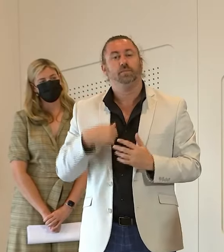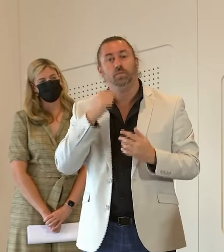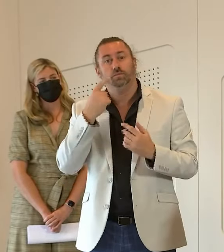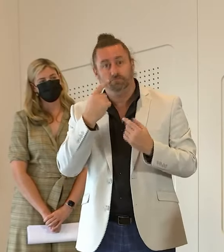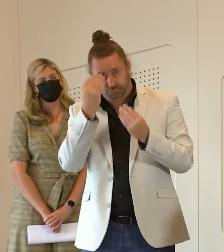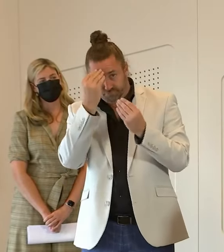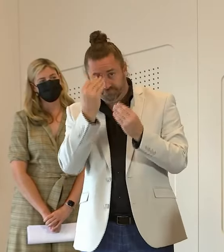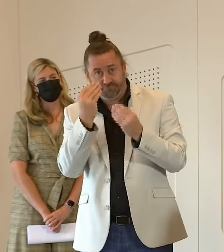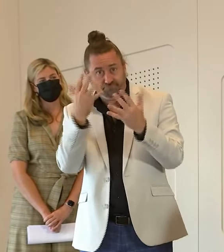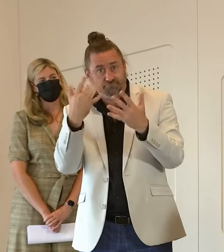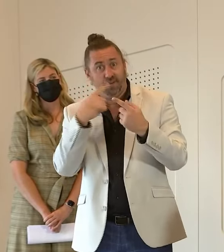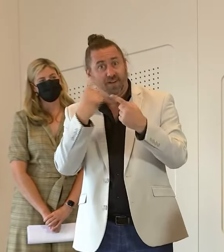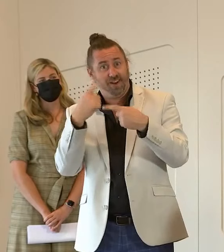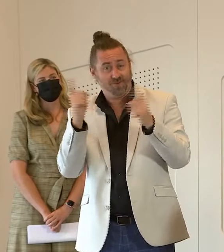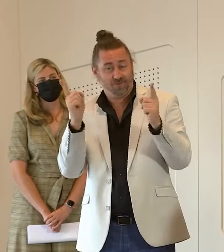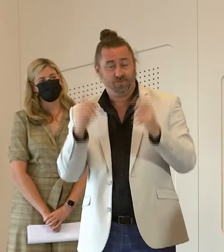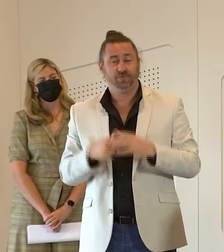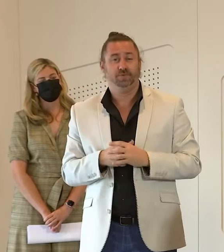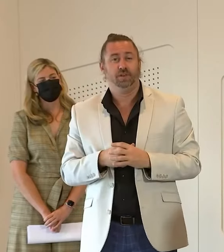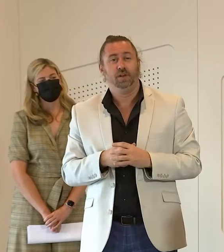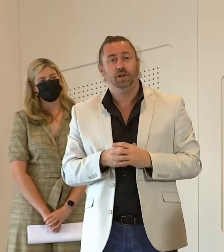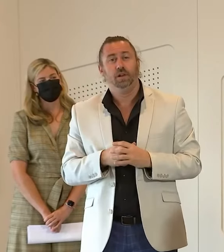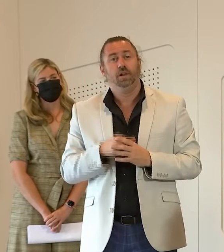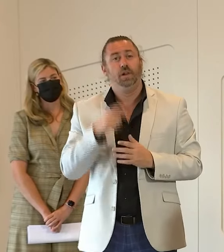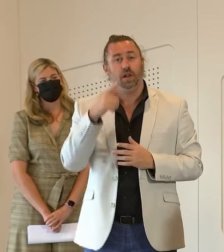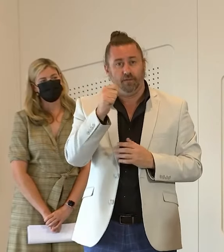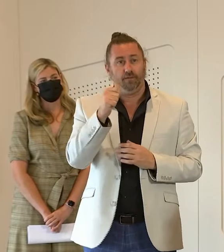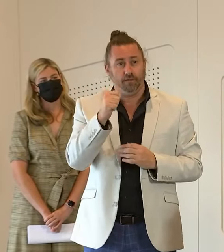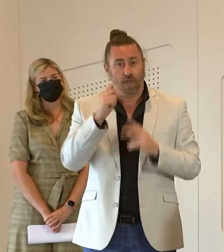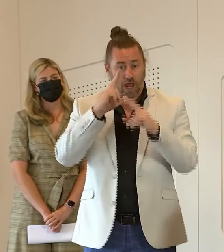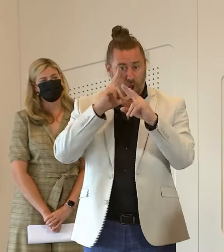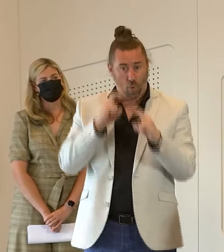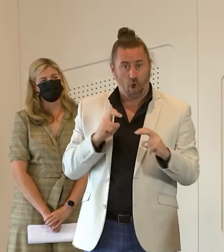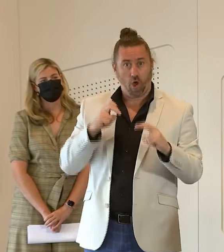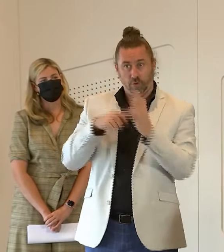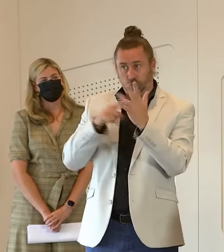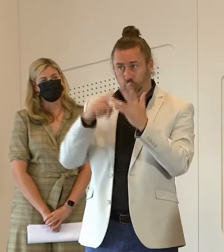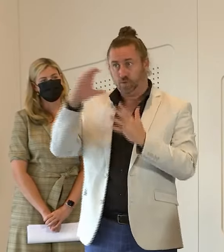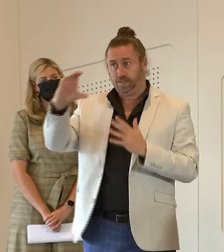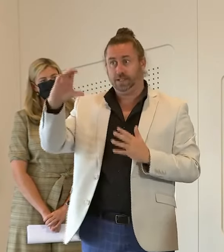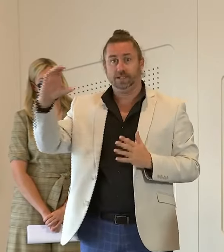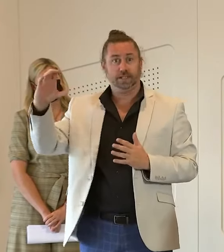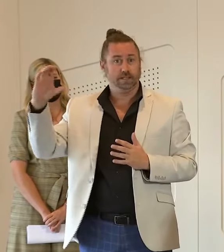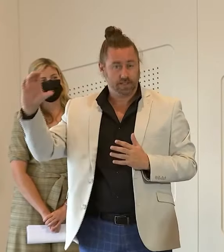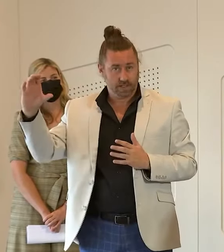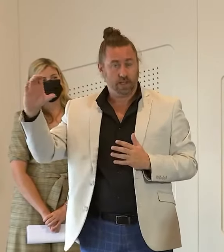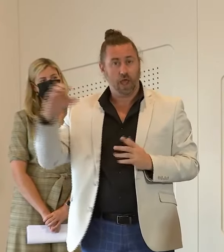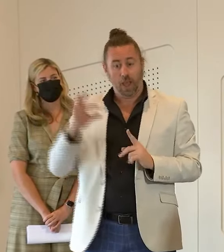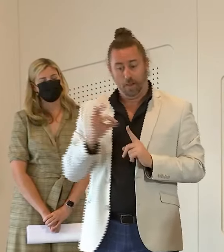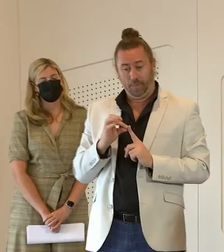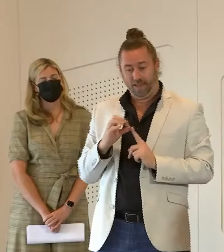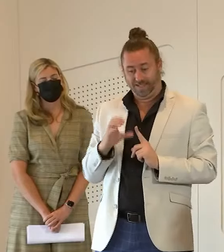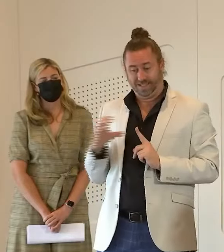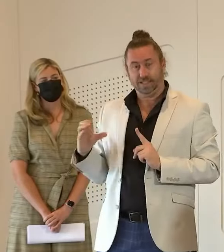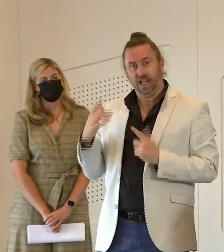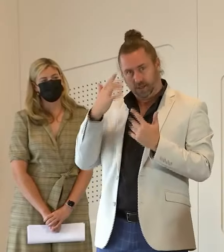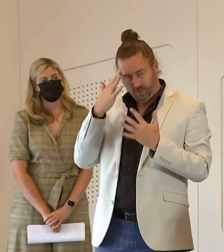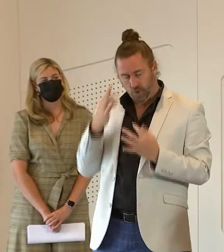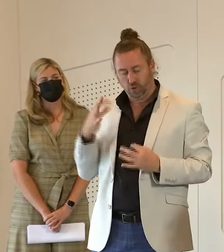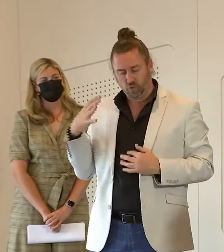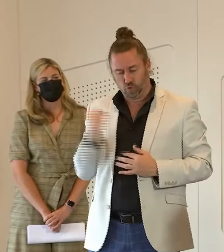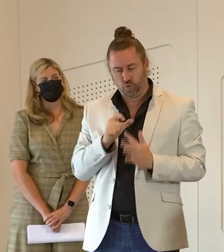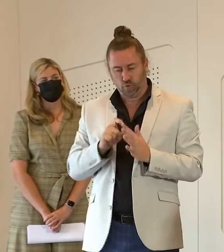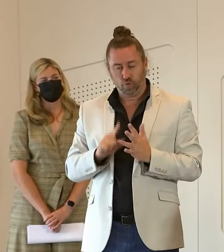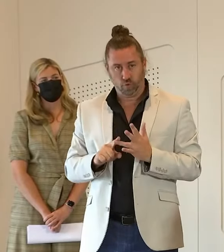that there will be a commission of inquiry as recommended by the p triple c report and